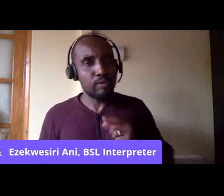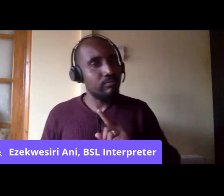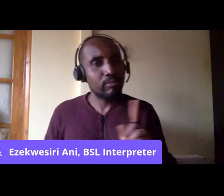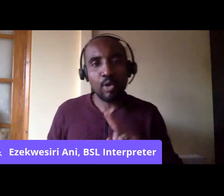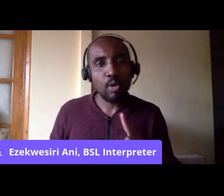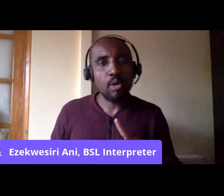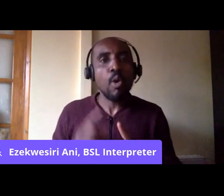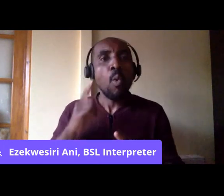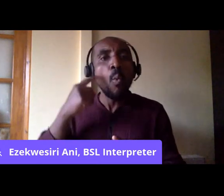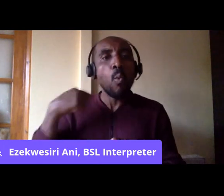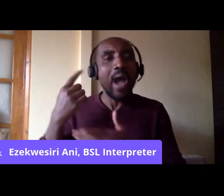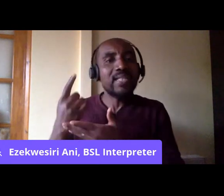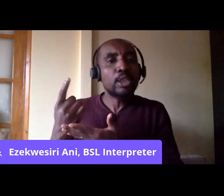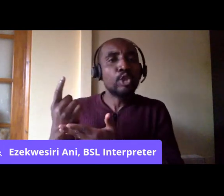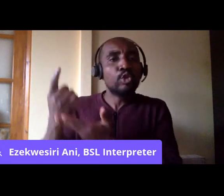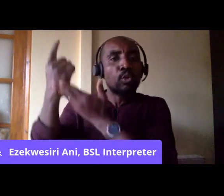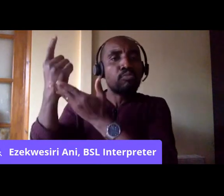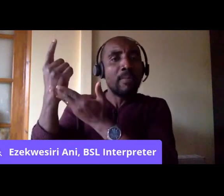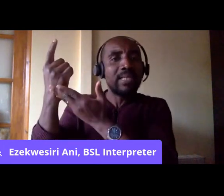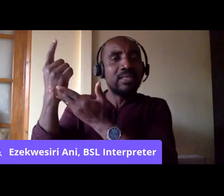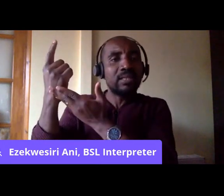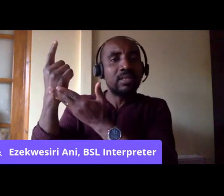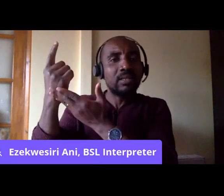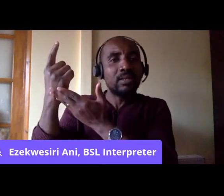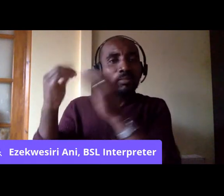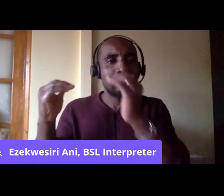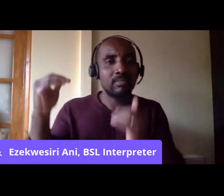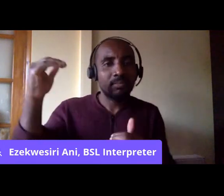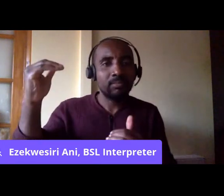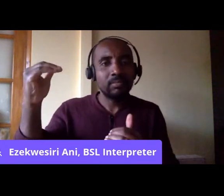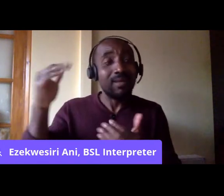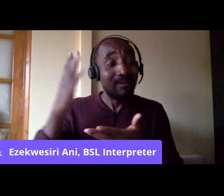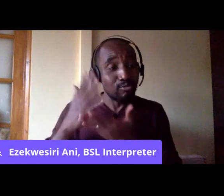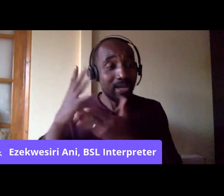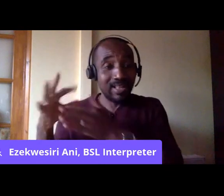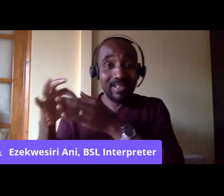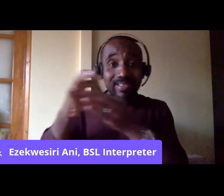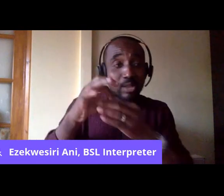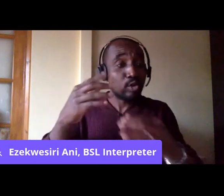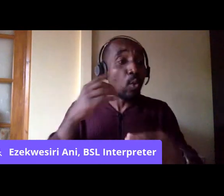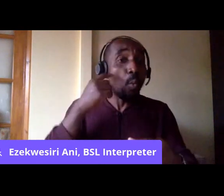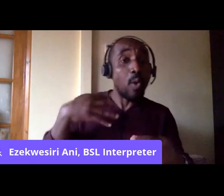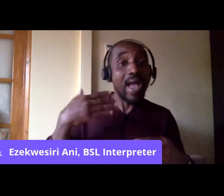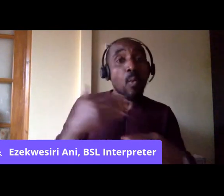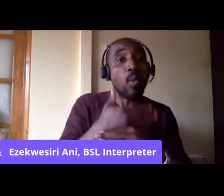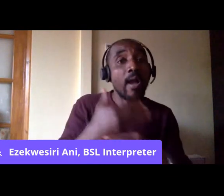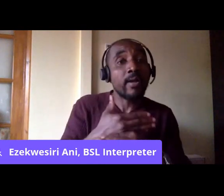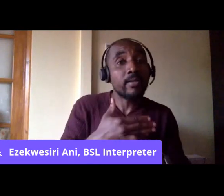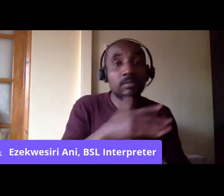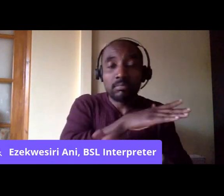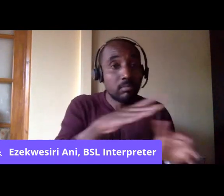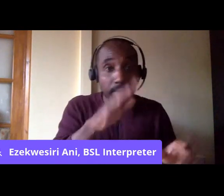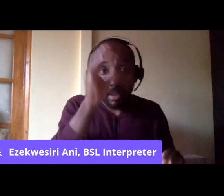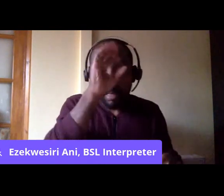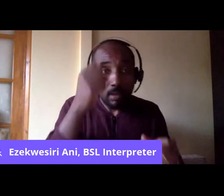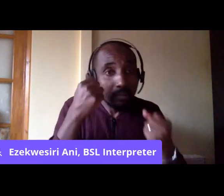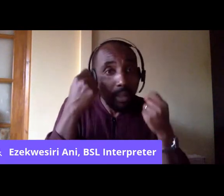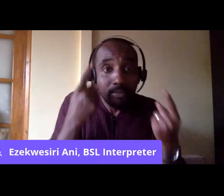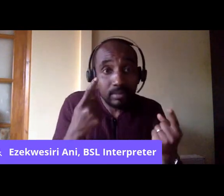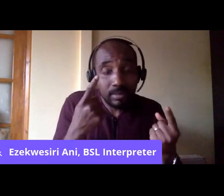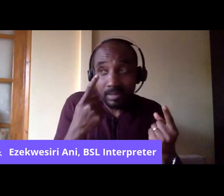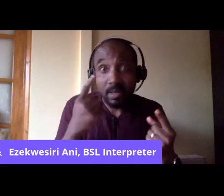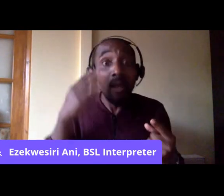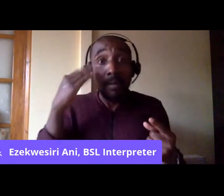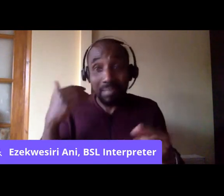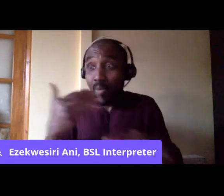supremacy was actually kind of an alliance between white workers who didn't understand that their interests are aligned with those